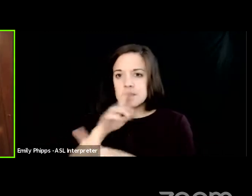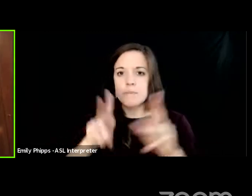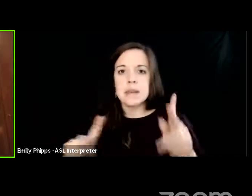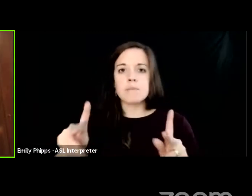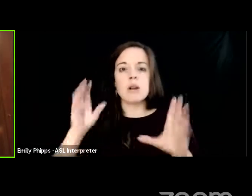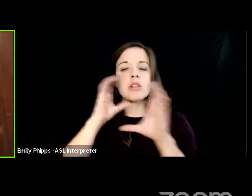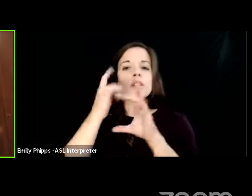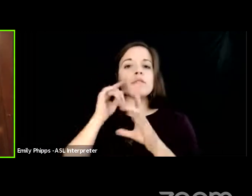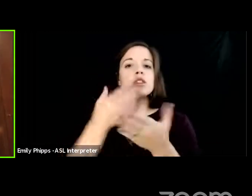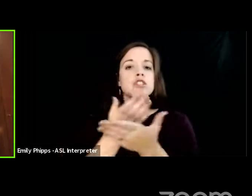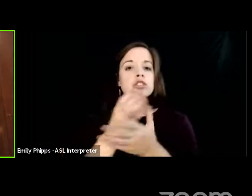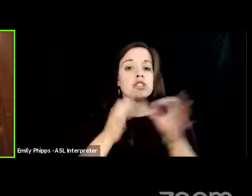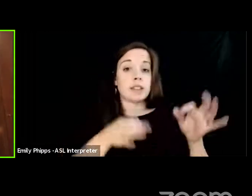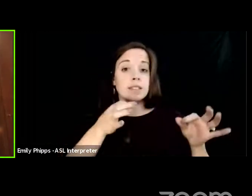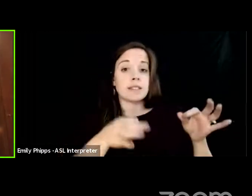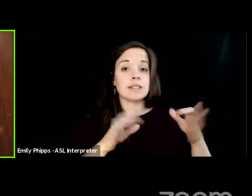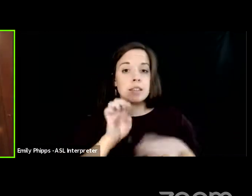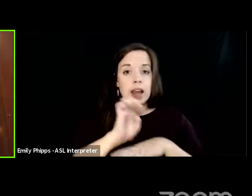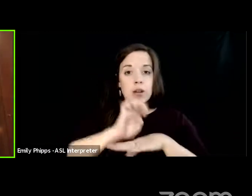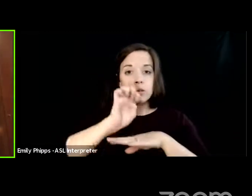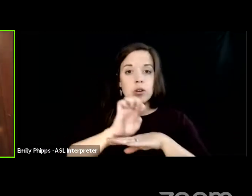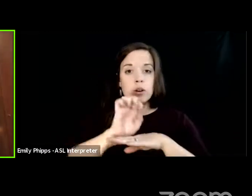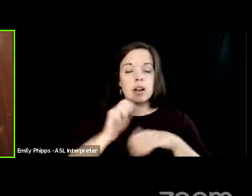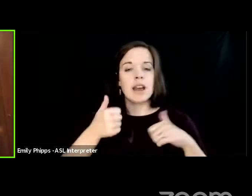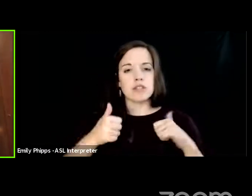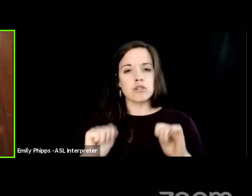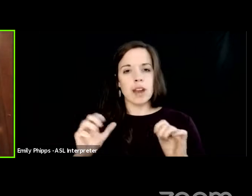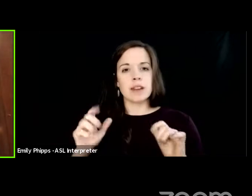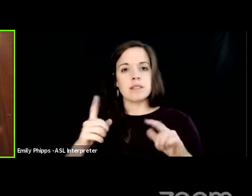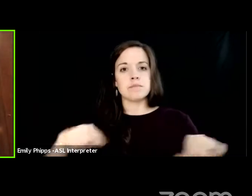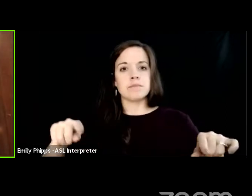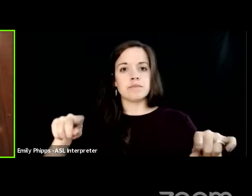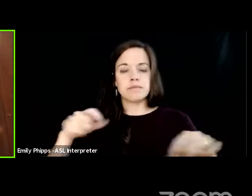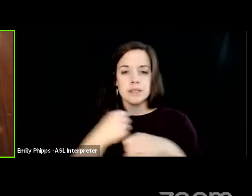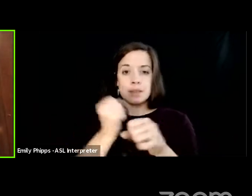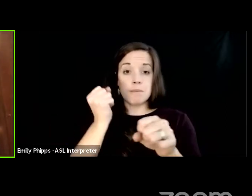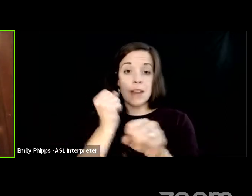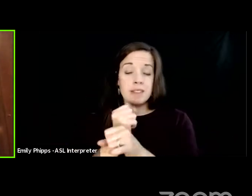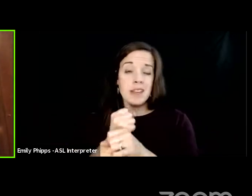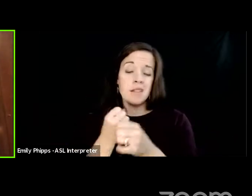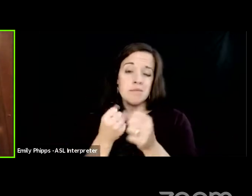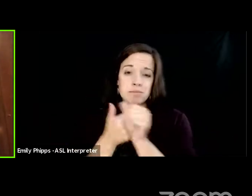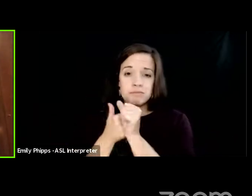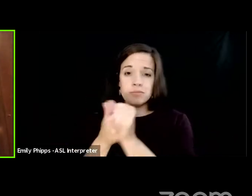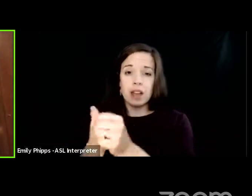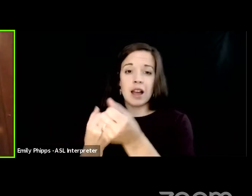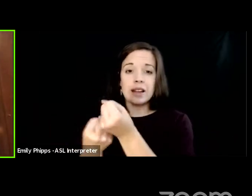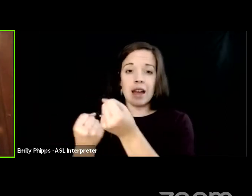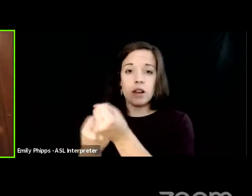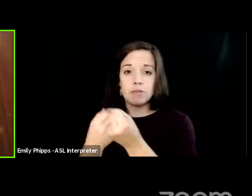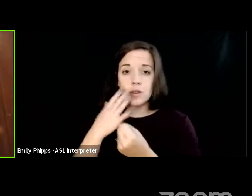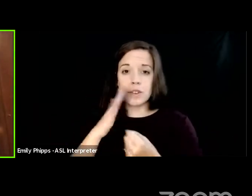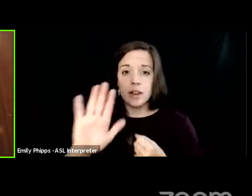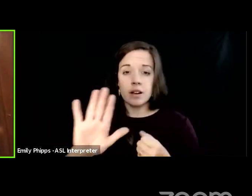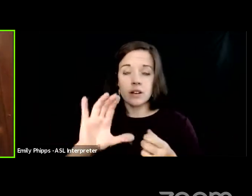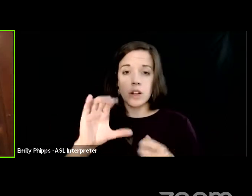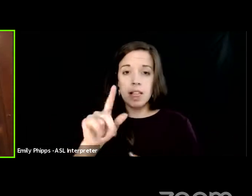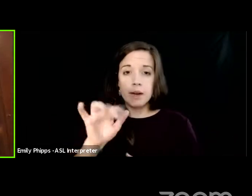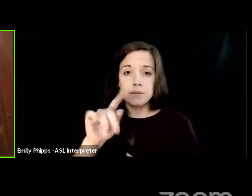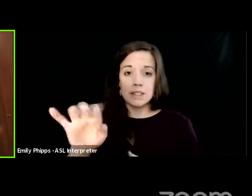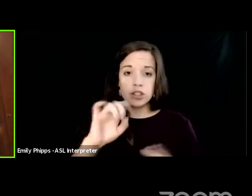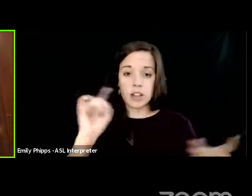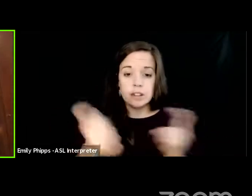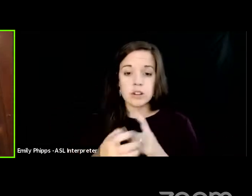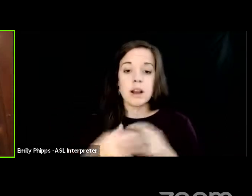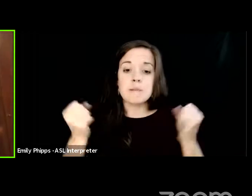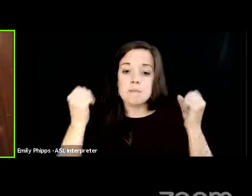in ecuador and trying to bring them to account for the climate change damage that they have done um there are many